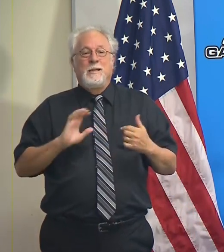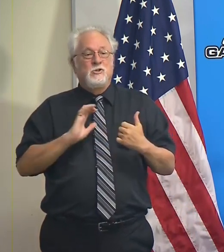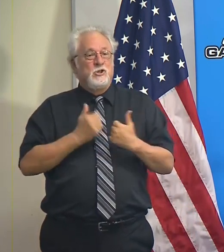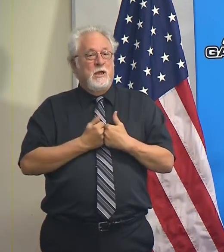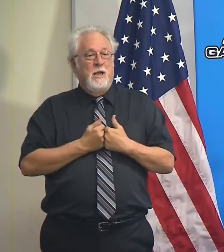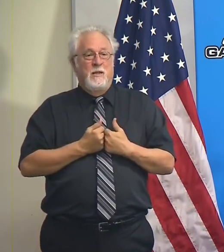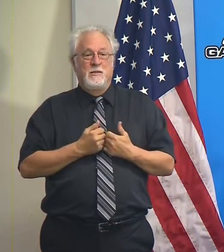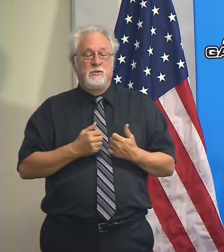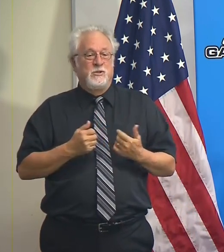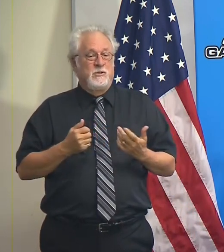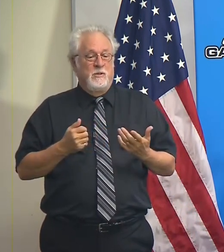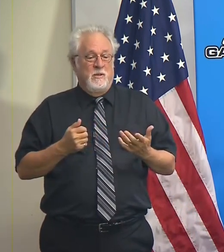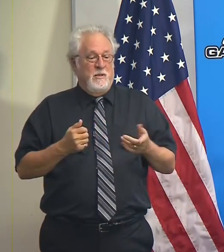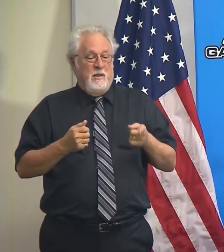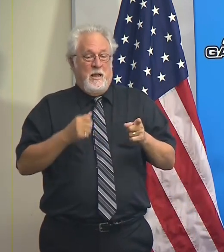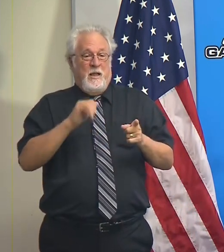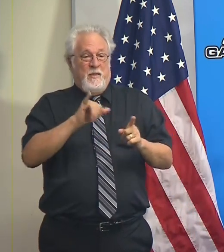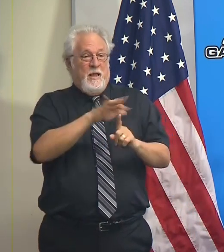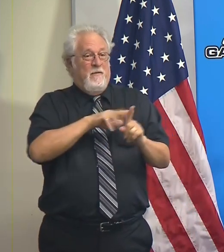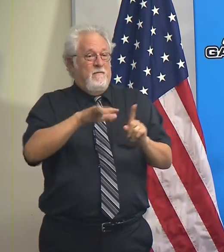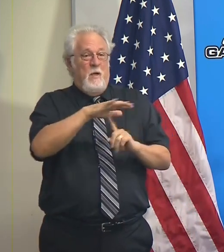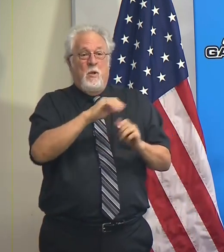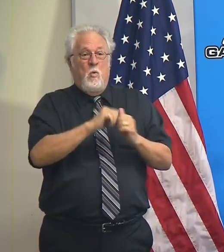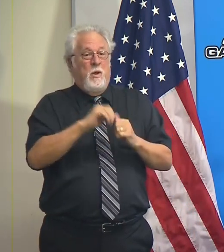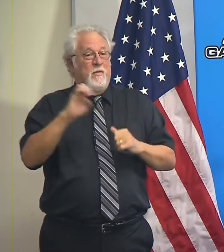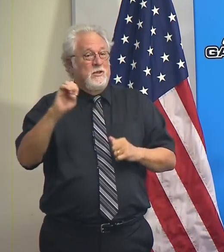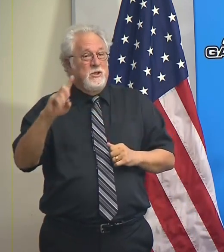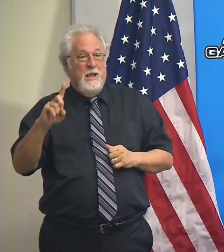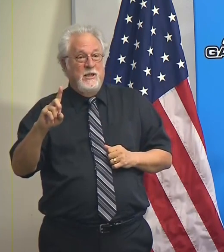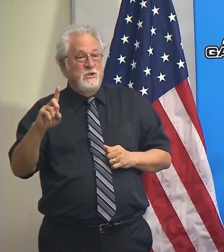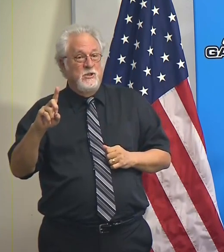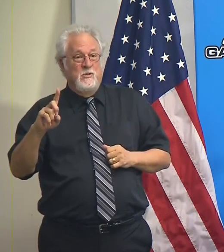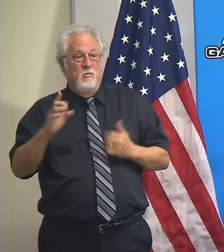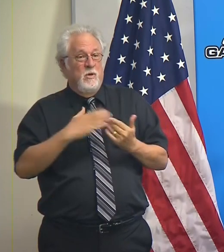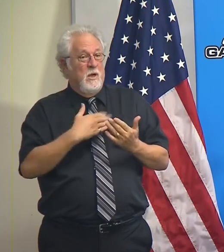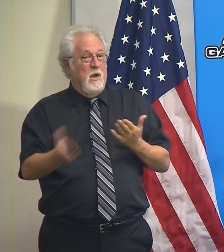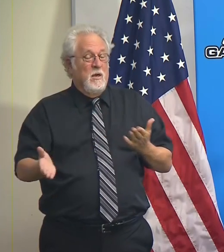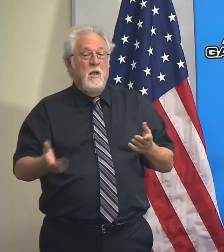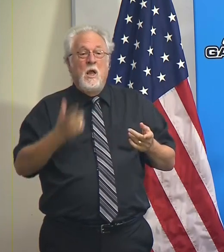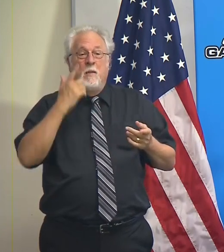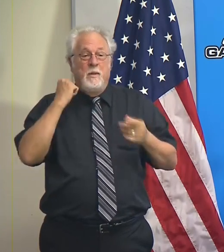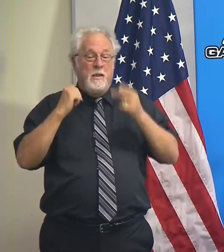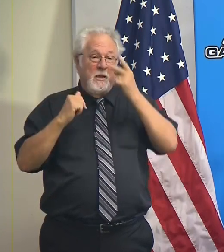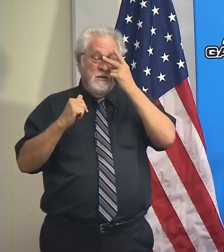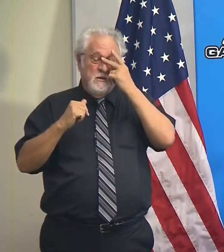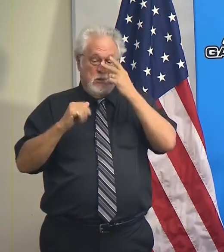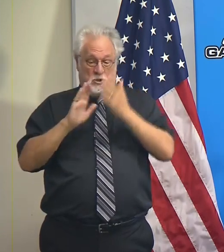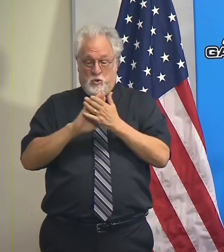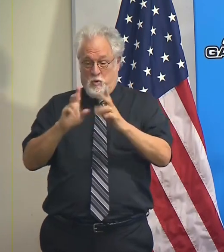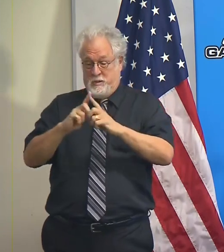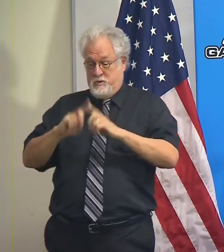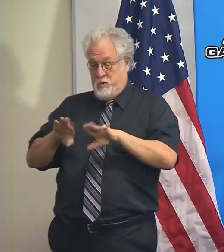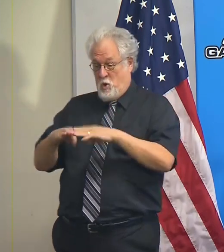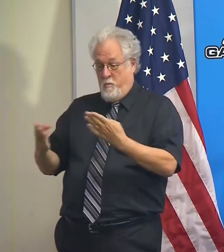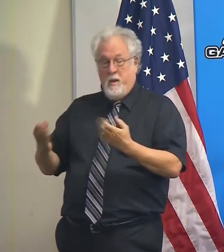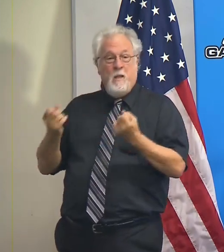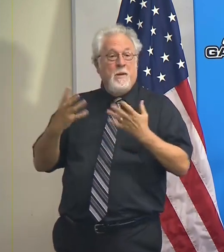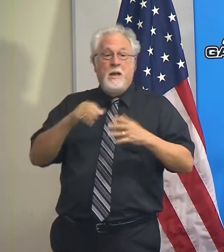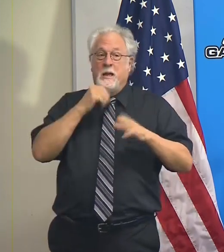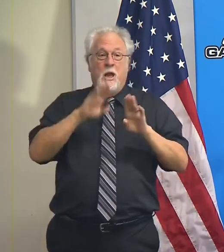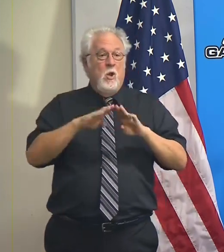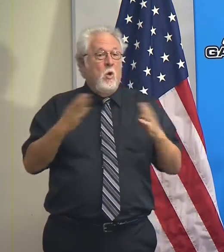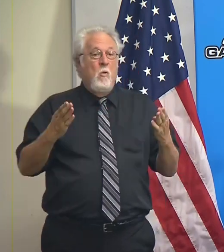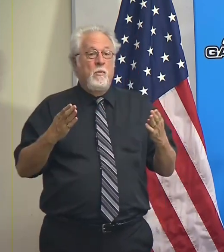challenge under these environments with education, regardless, because even when school districts are open, many of them are not